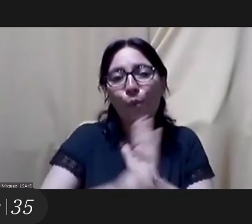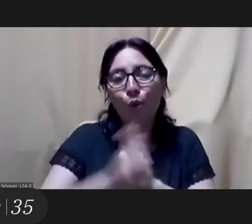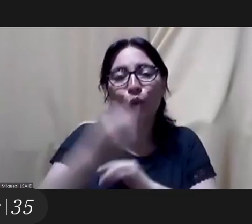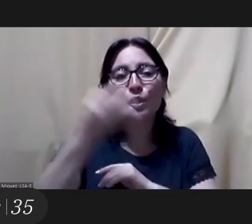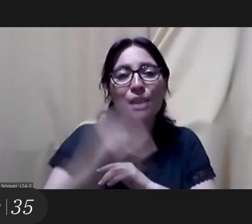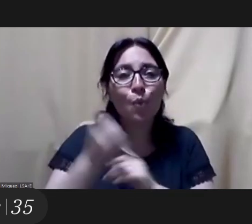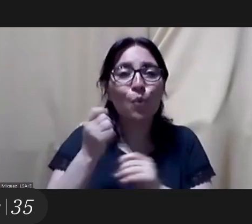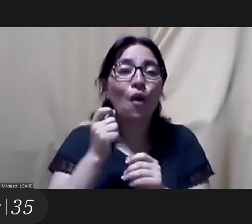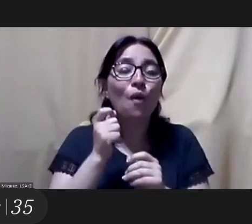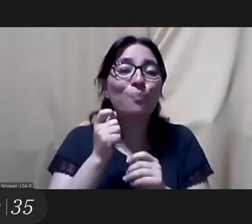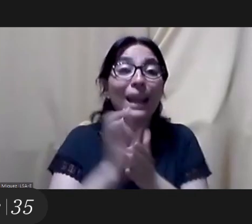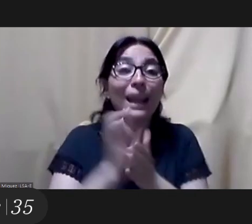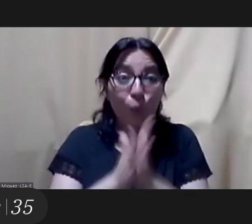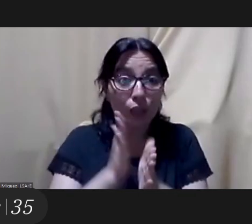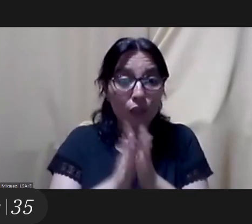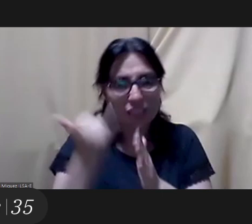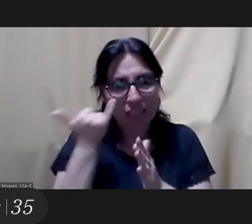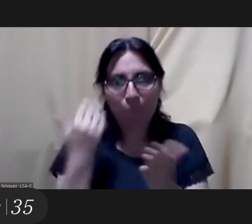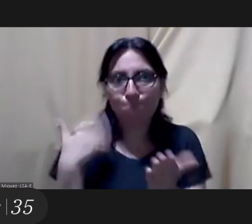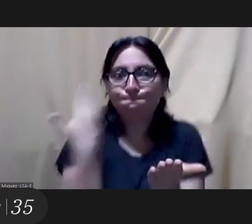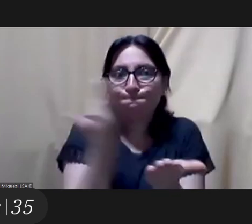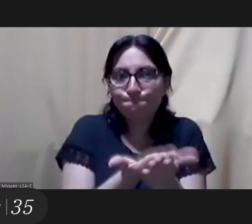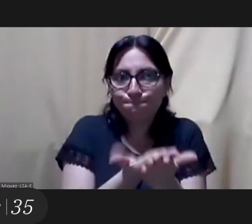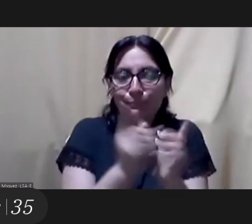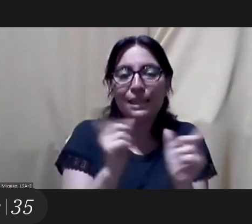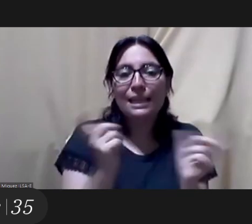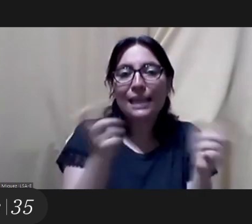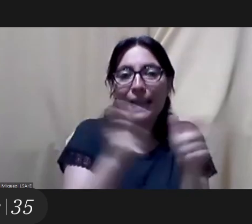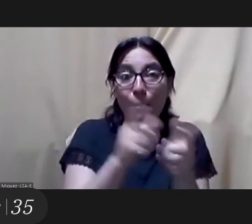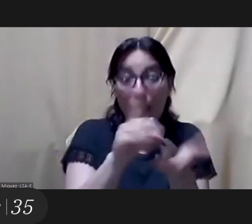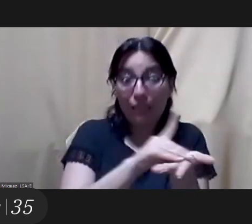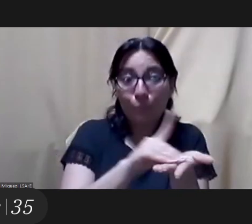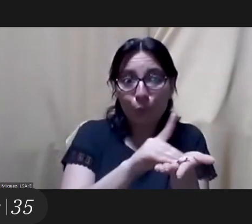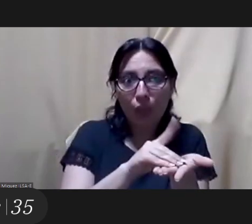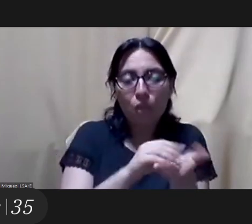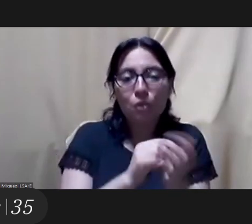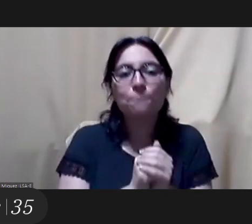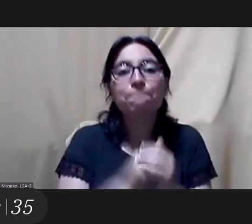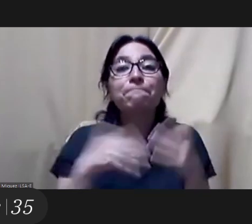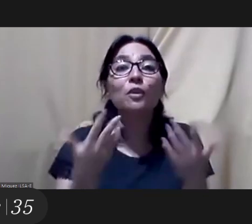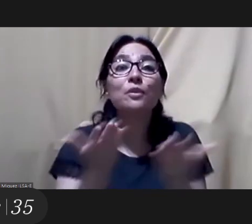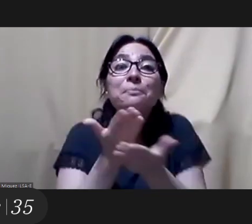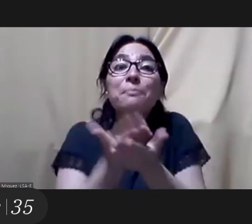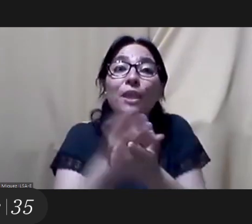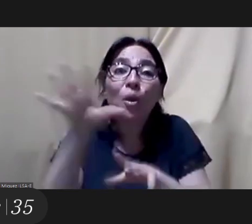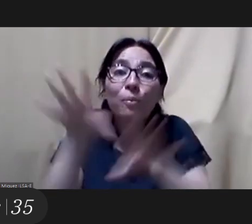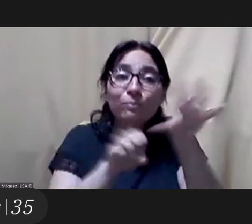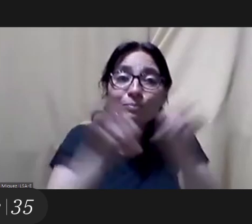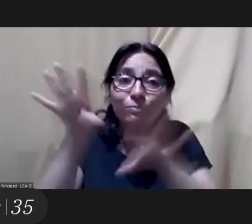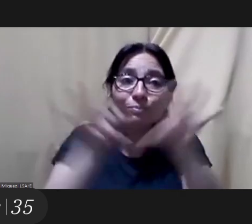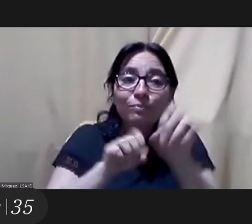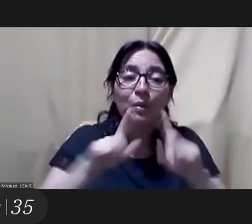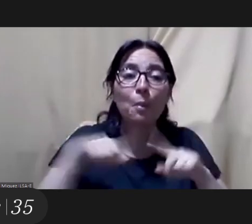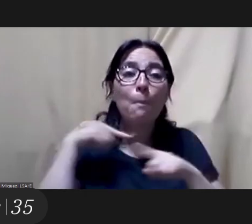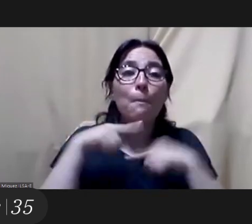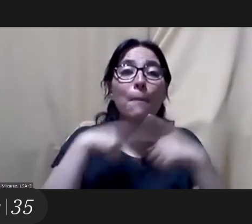abortion this billion dollar that was already presented in congress so now please if you can get your green